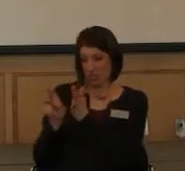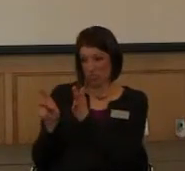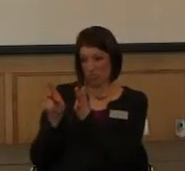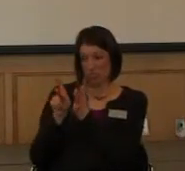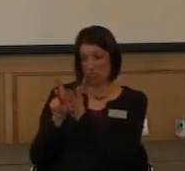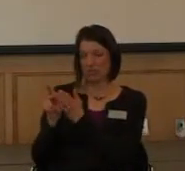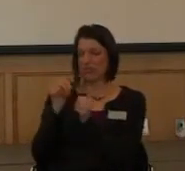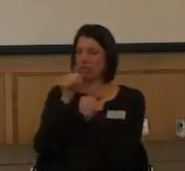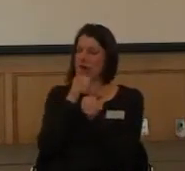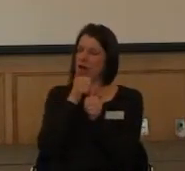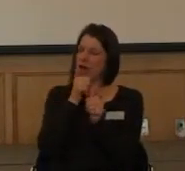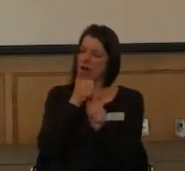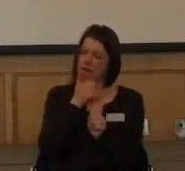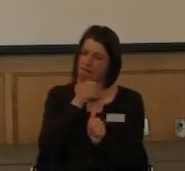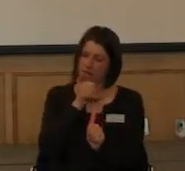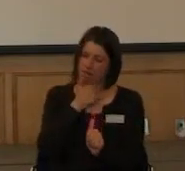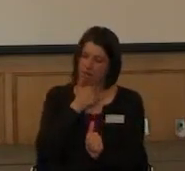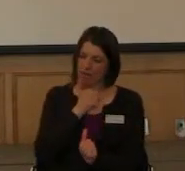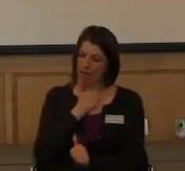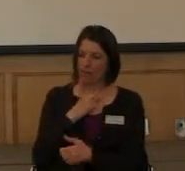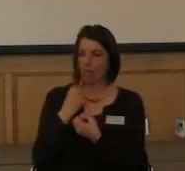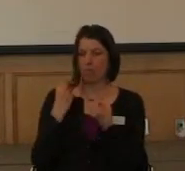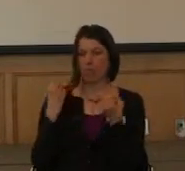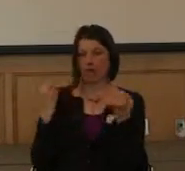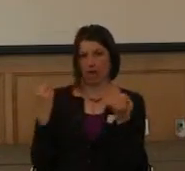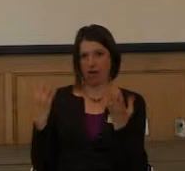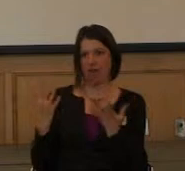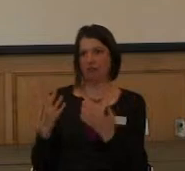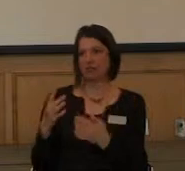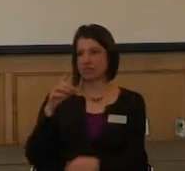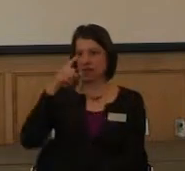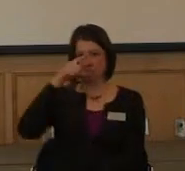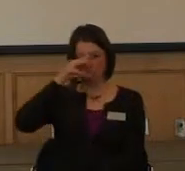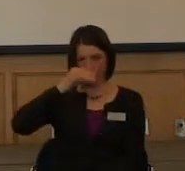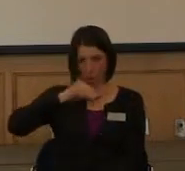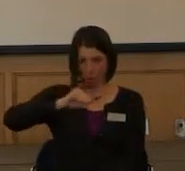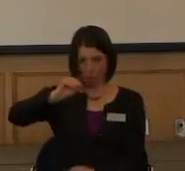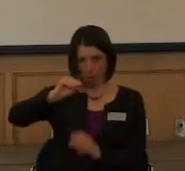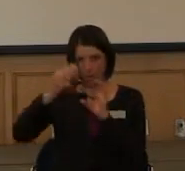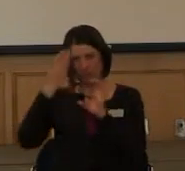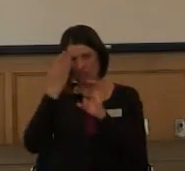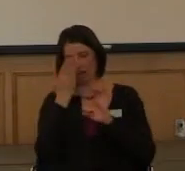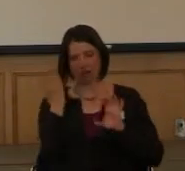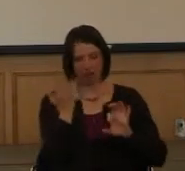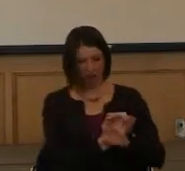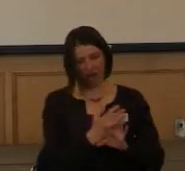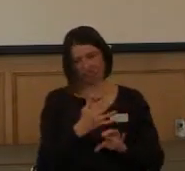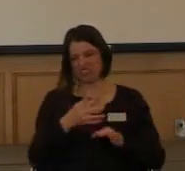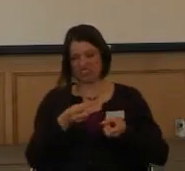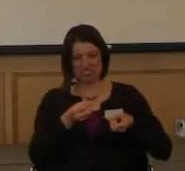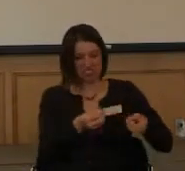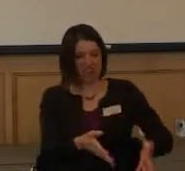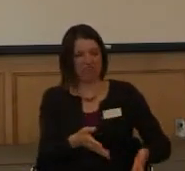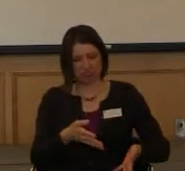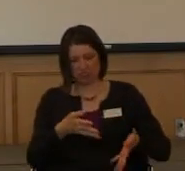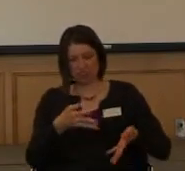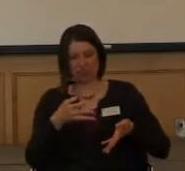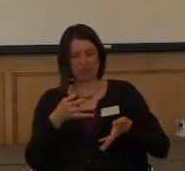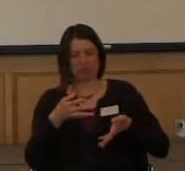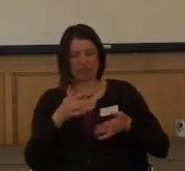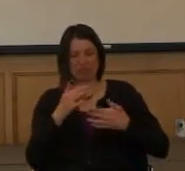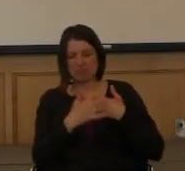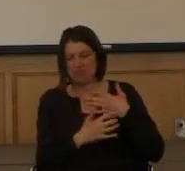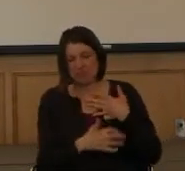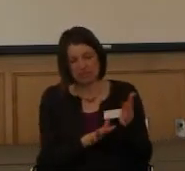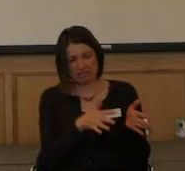they're just incapacitated when their horns are cut off and they're left to bleed to death. And so, you know, it really